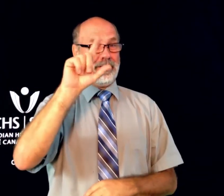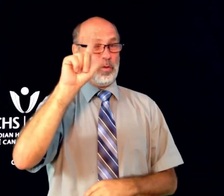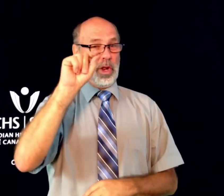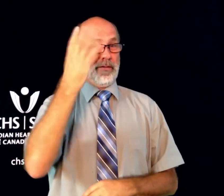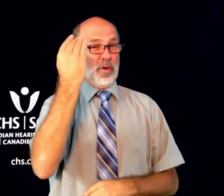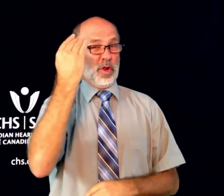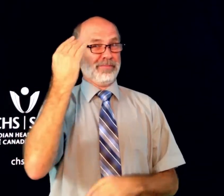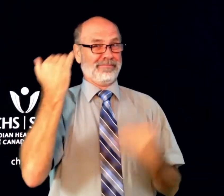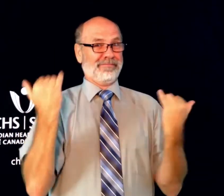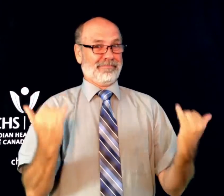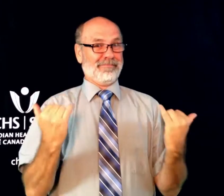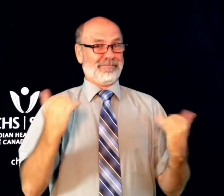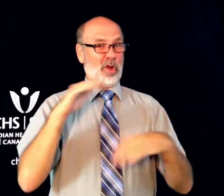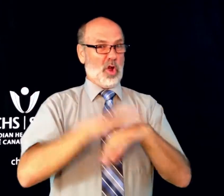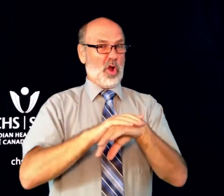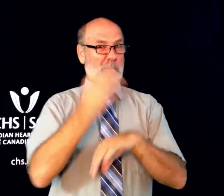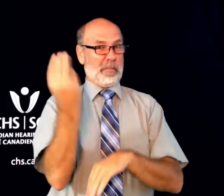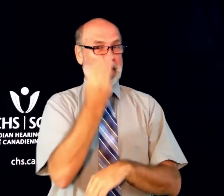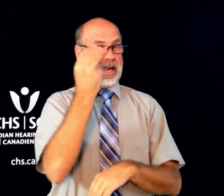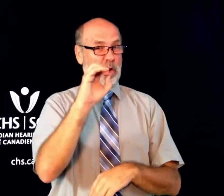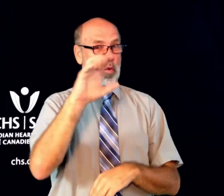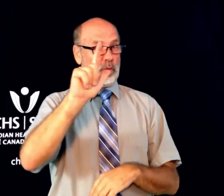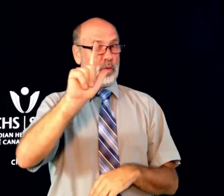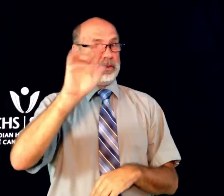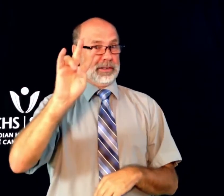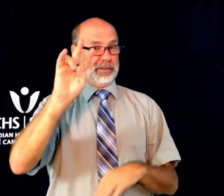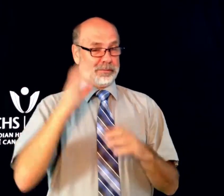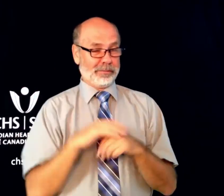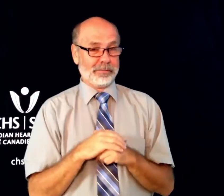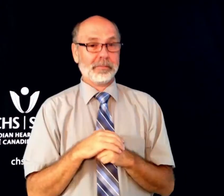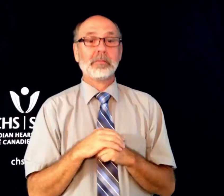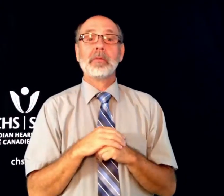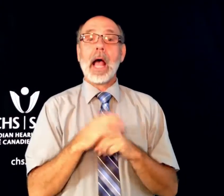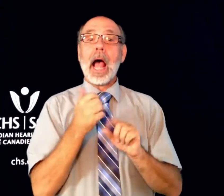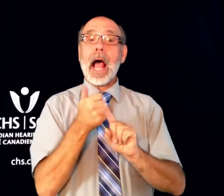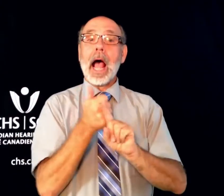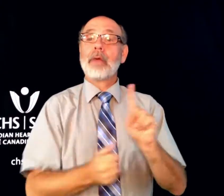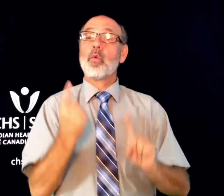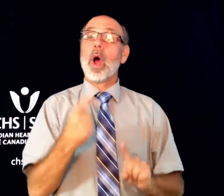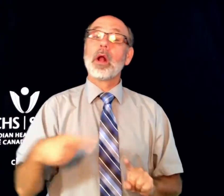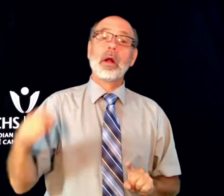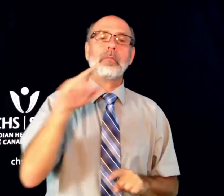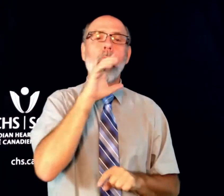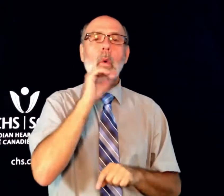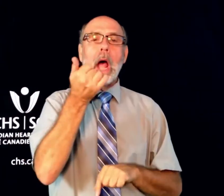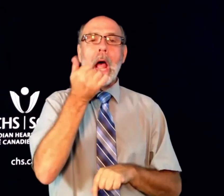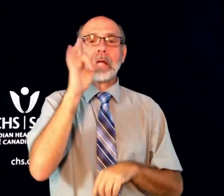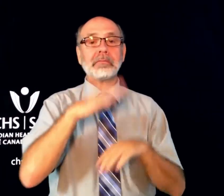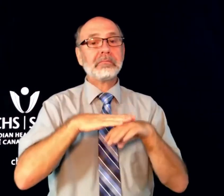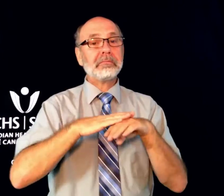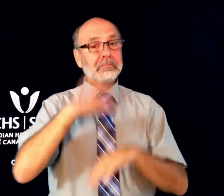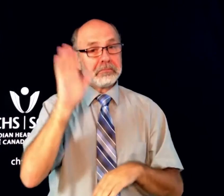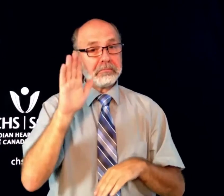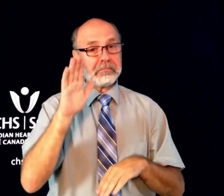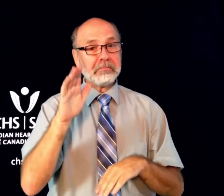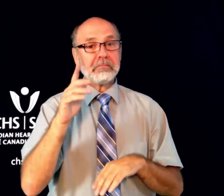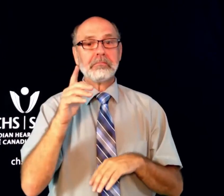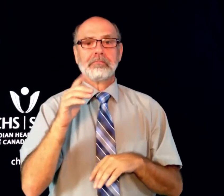Those elections will be happening on October the 27th, 2014. That's a Monday, October 27th.